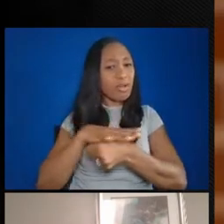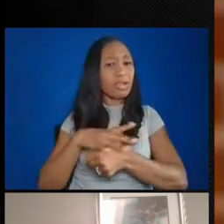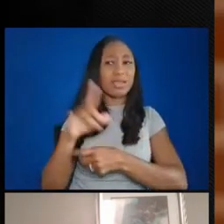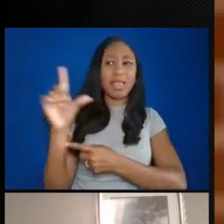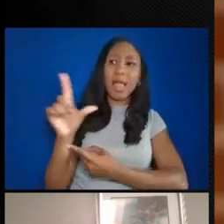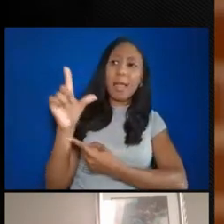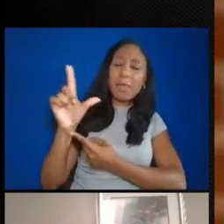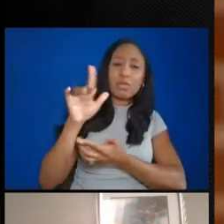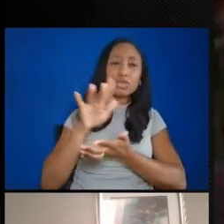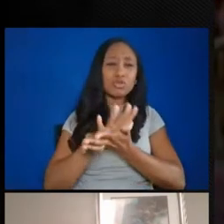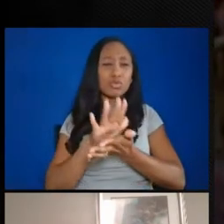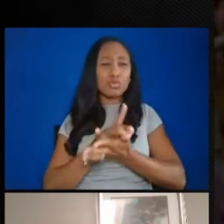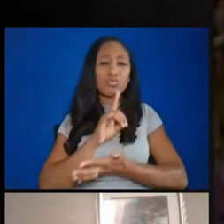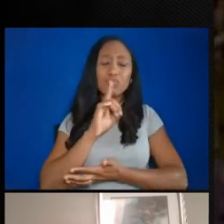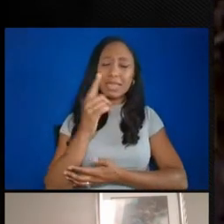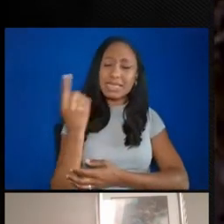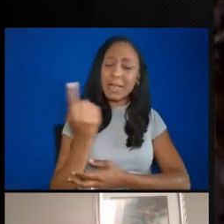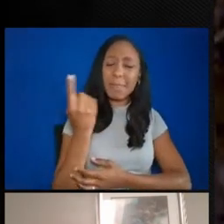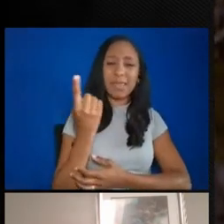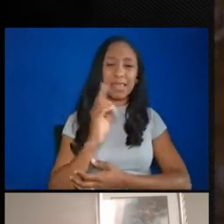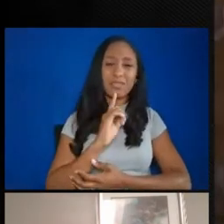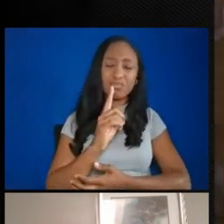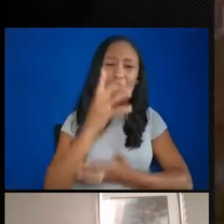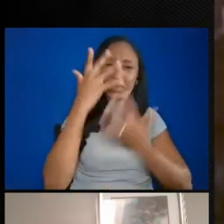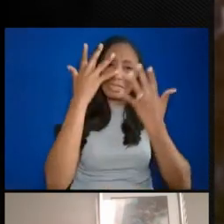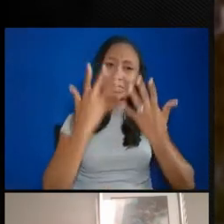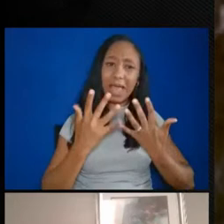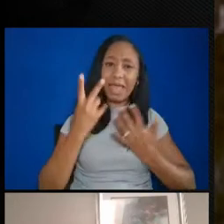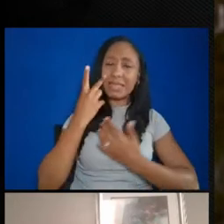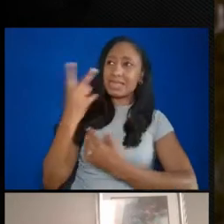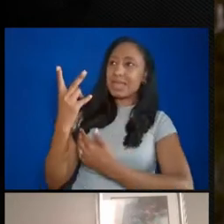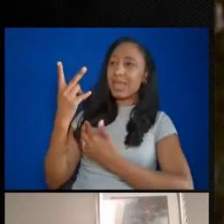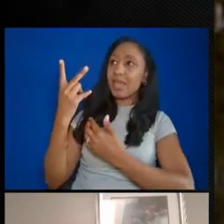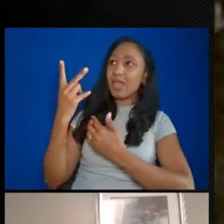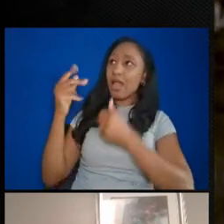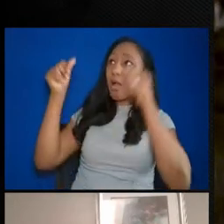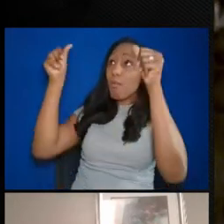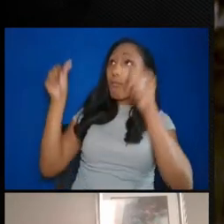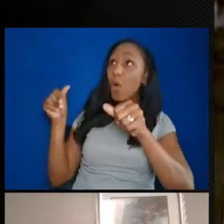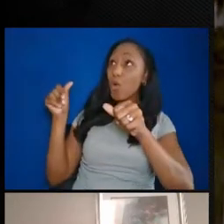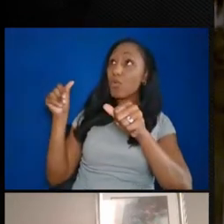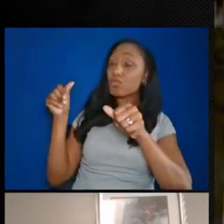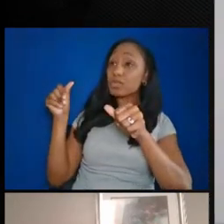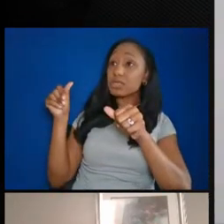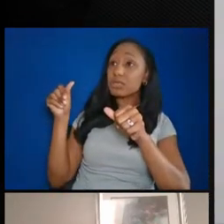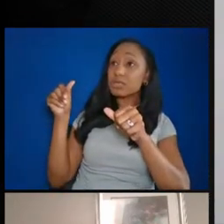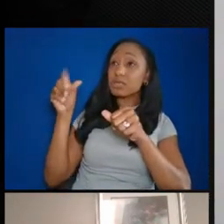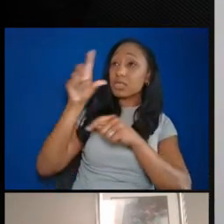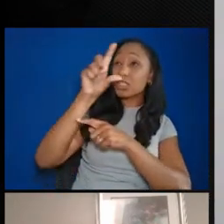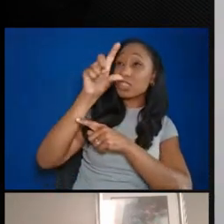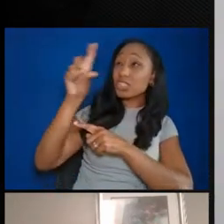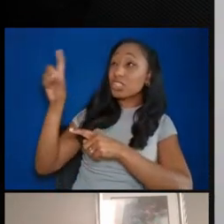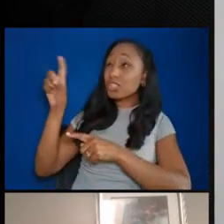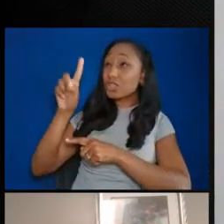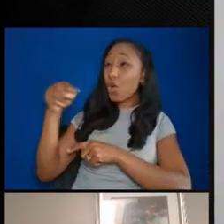humiliating about seeing the white only sign or the colored only sign. I was probably eight years